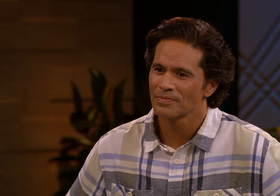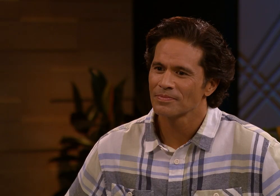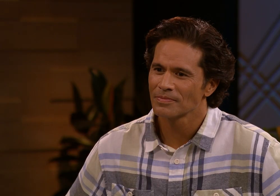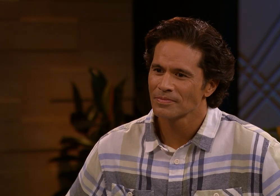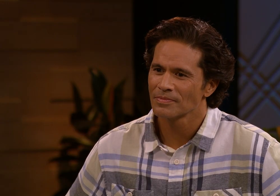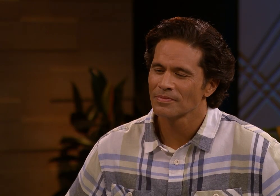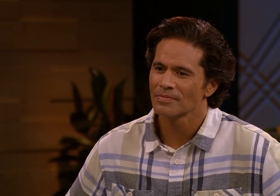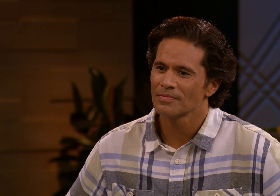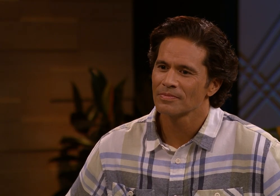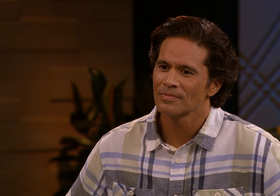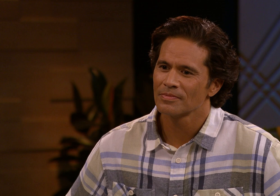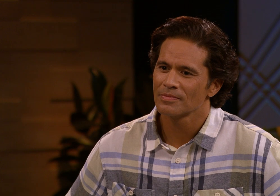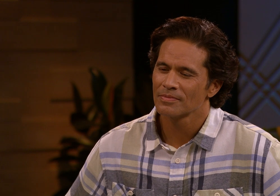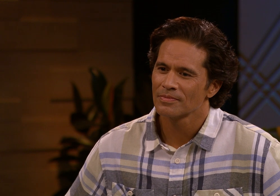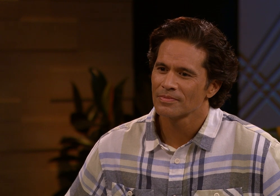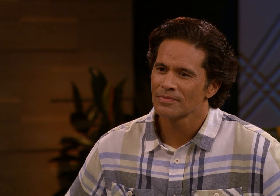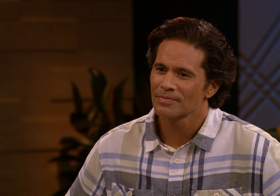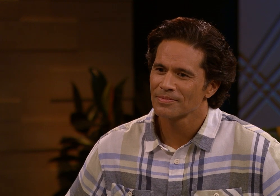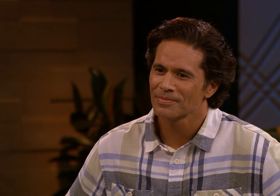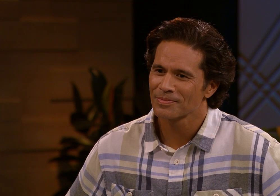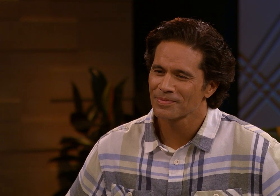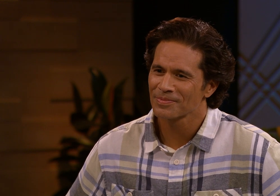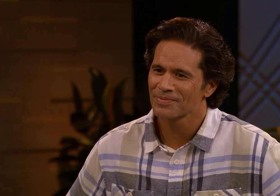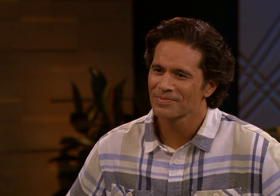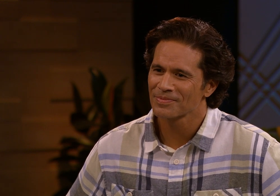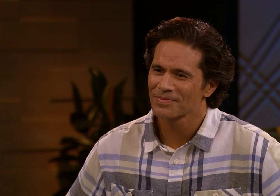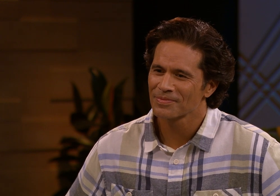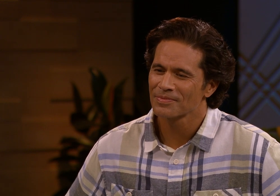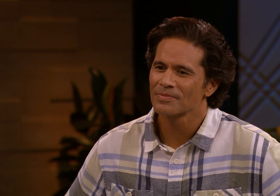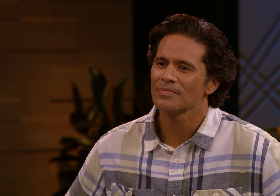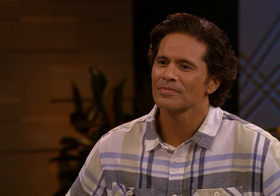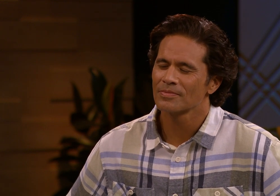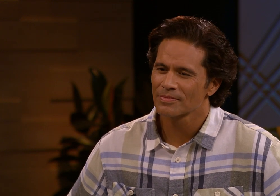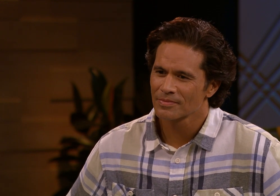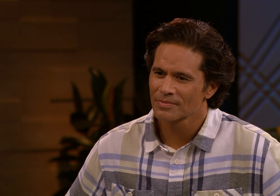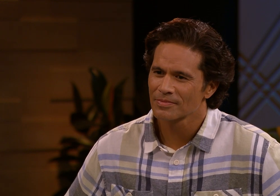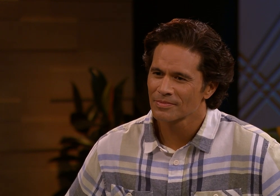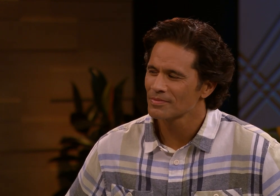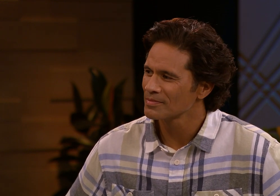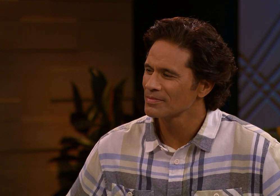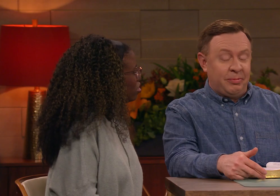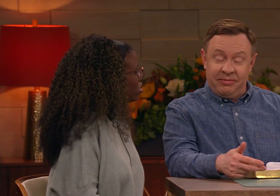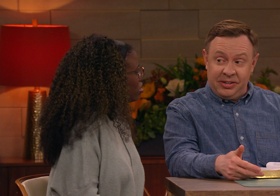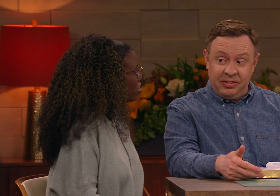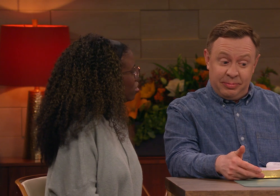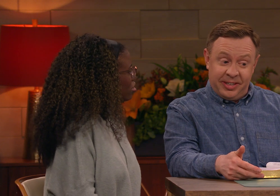us to get to the point where we can be like Jesus Christ. We talked earlier in the episode about feeling the spirit